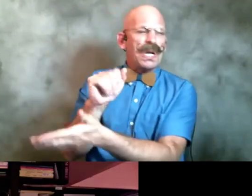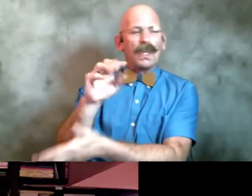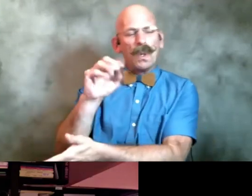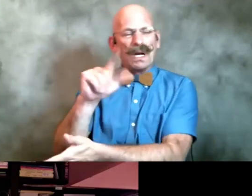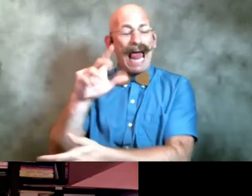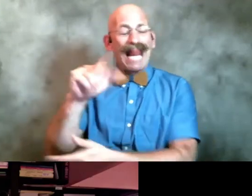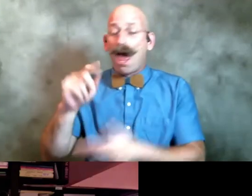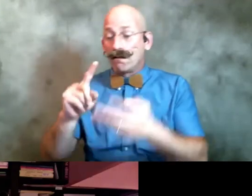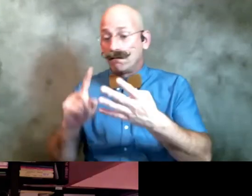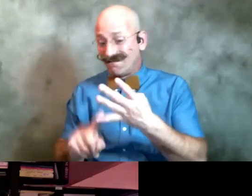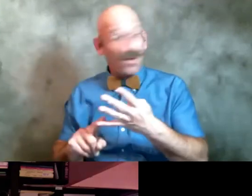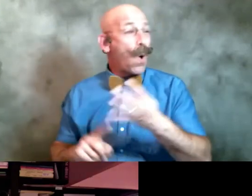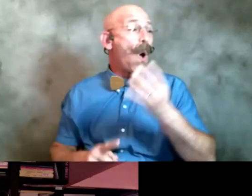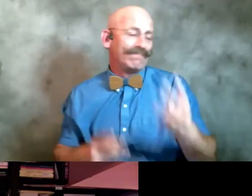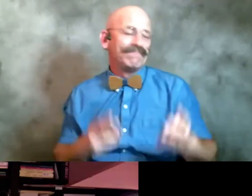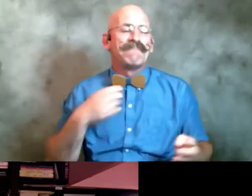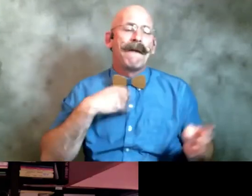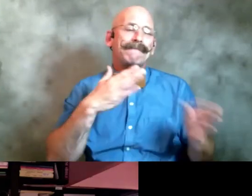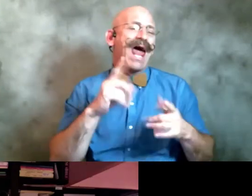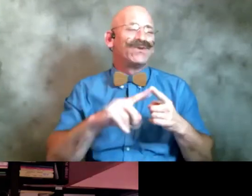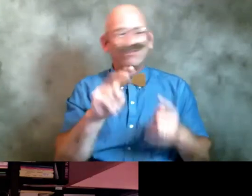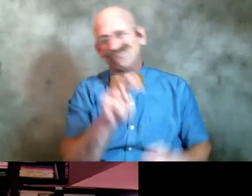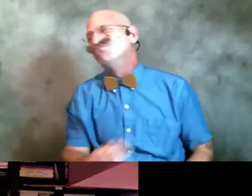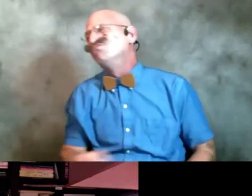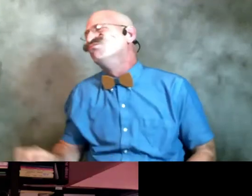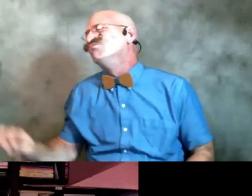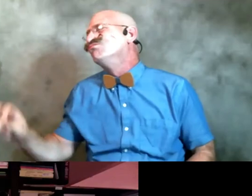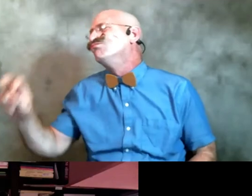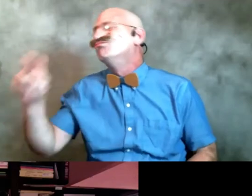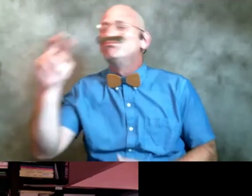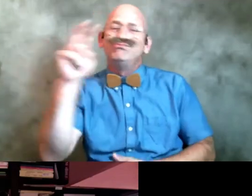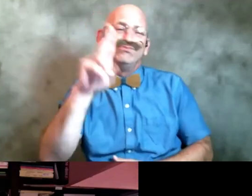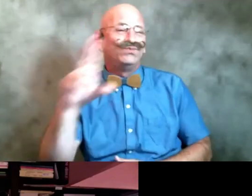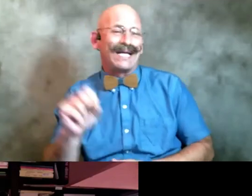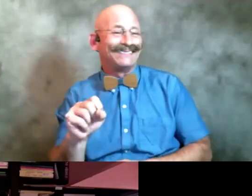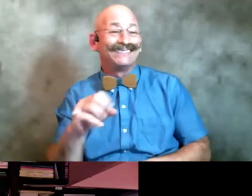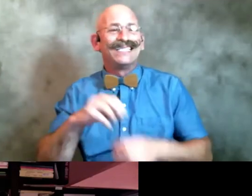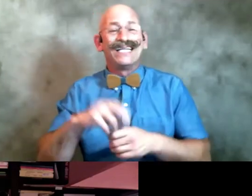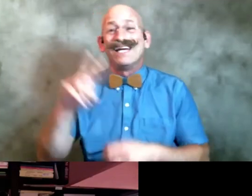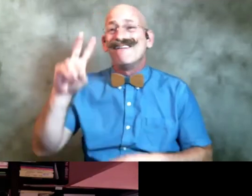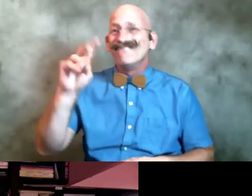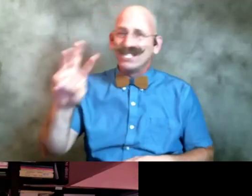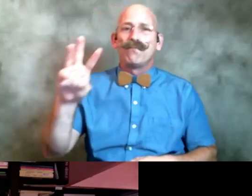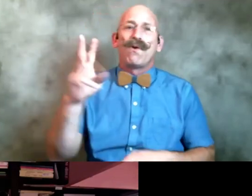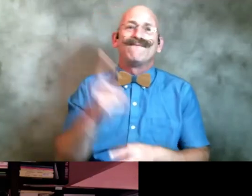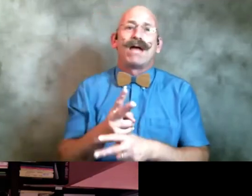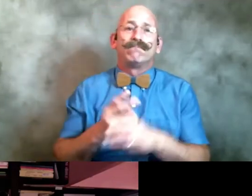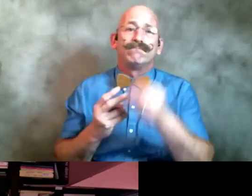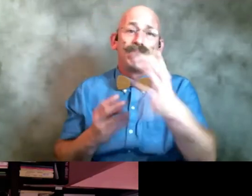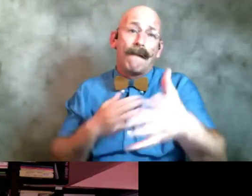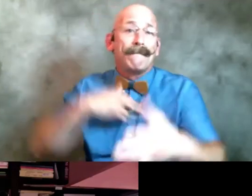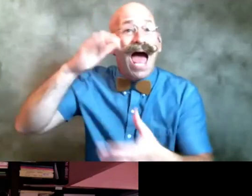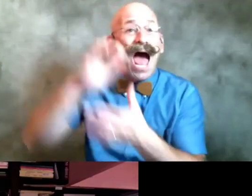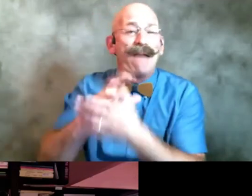four he planned to travel the country in a vw van my husband did not leave me